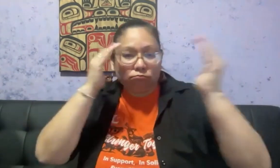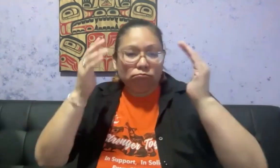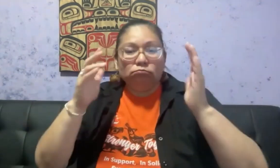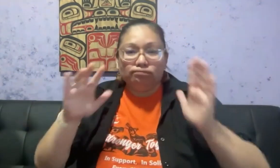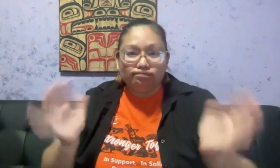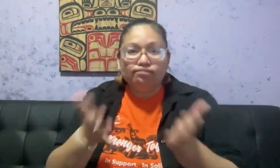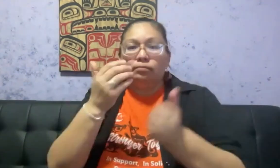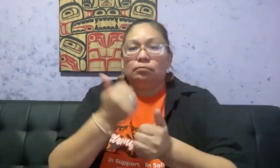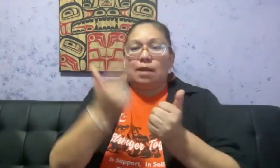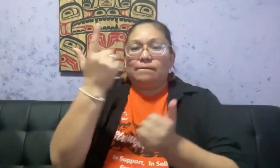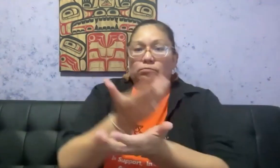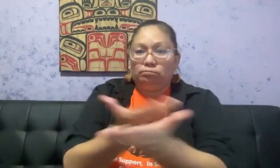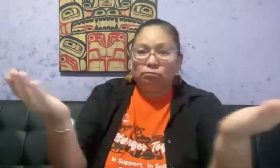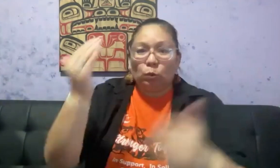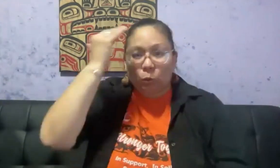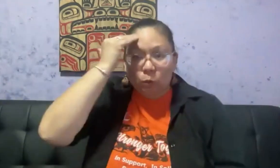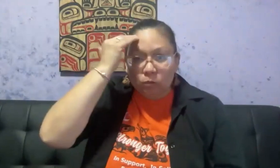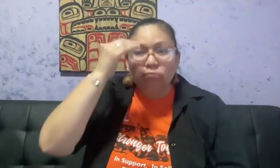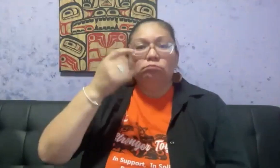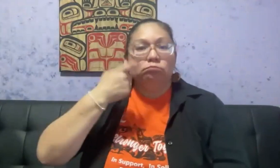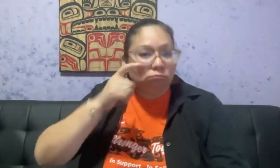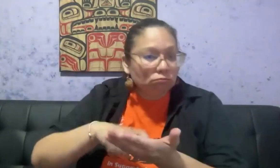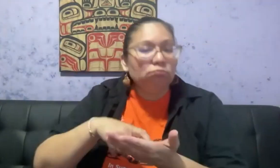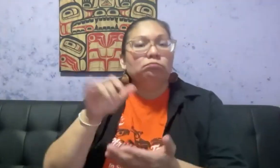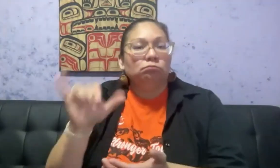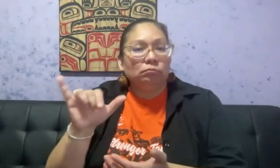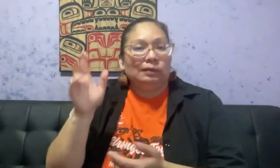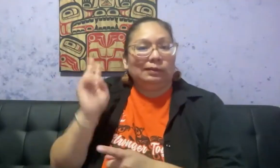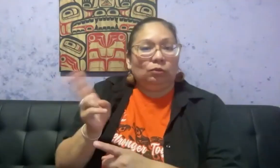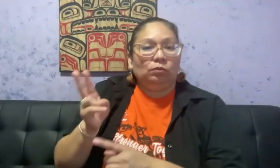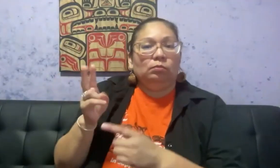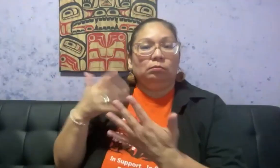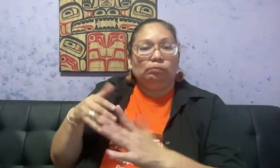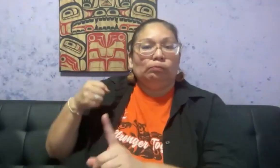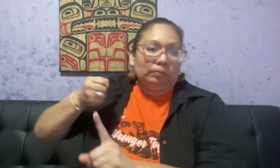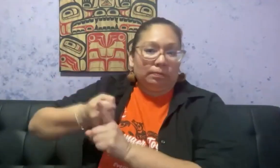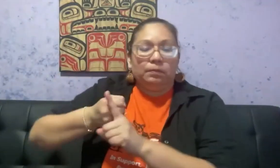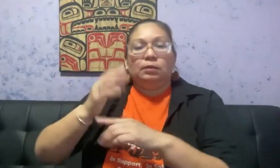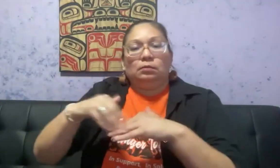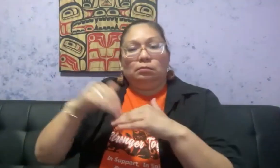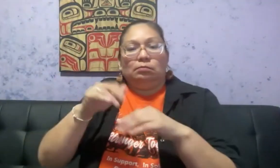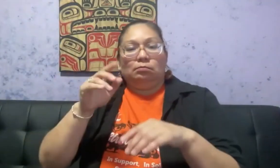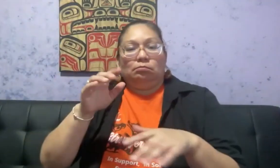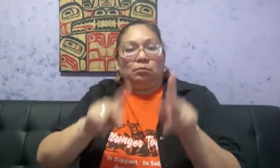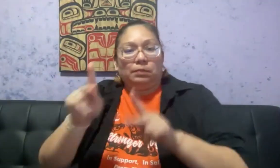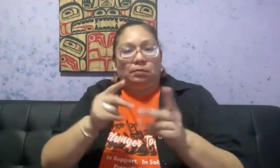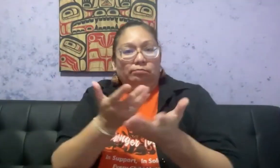This day is for Canadians to acknowledge the impact, spread awareness, and to reflect on the history